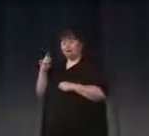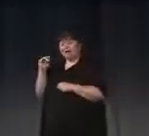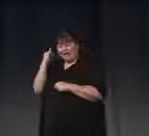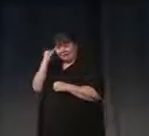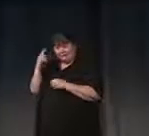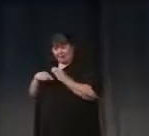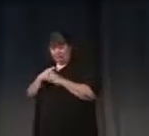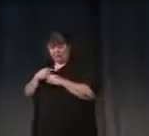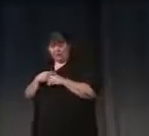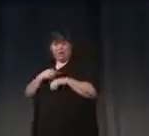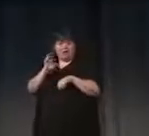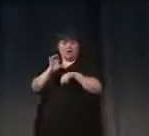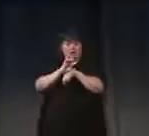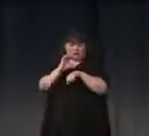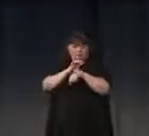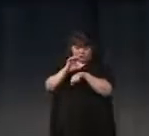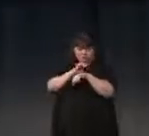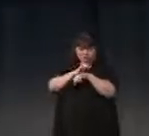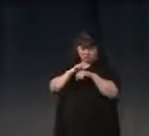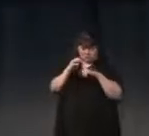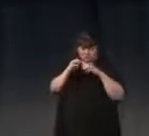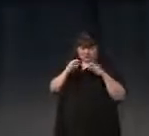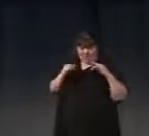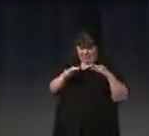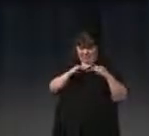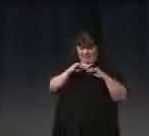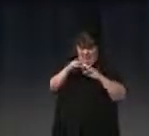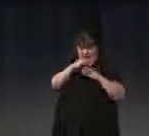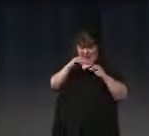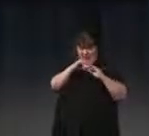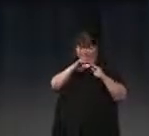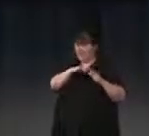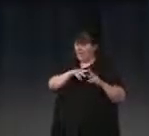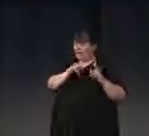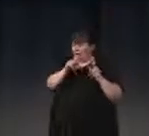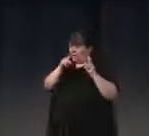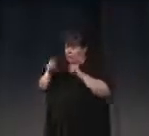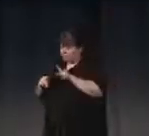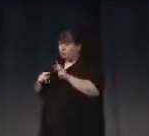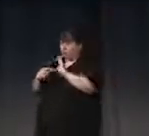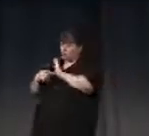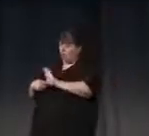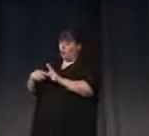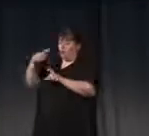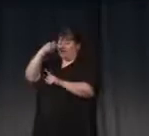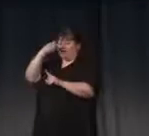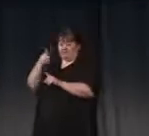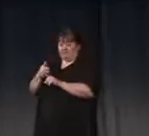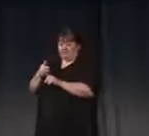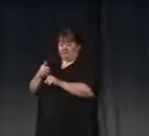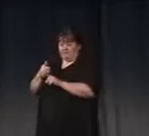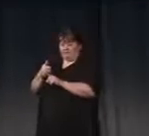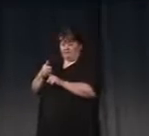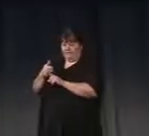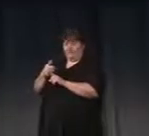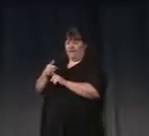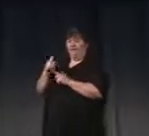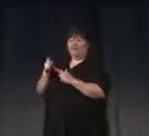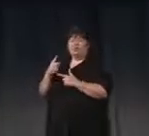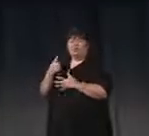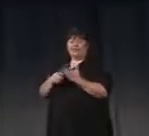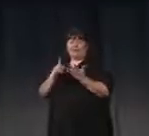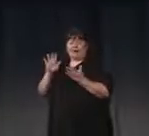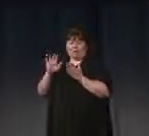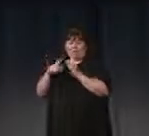digital computation and using them to model the brain itself. So there was this sort of twist back. And what they